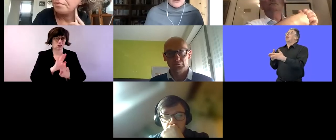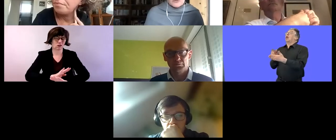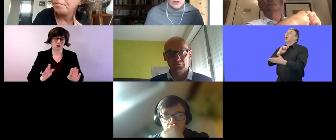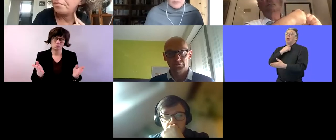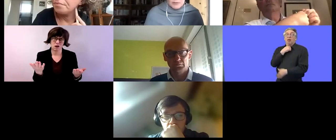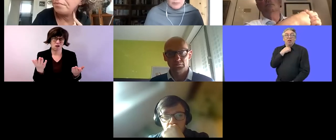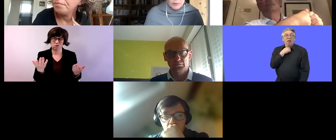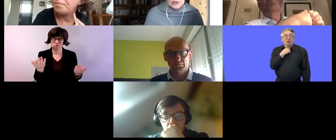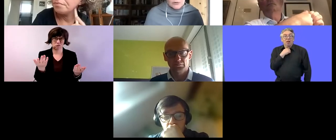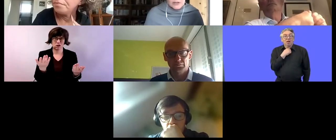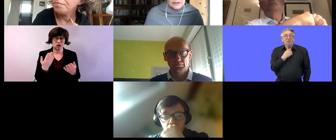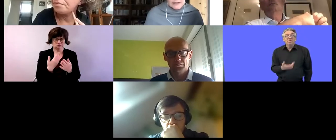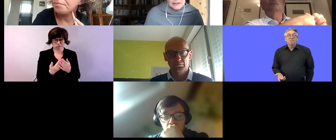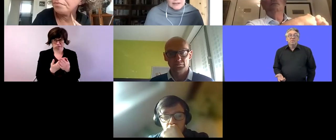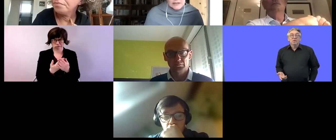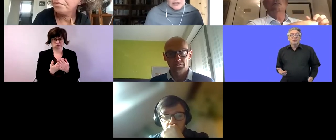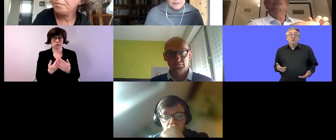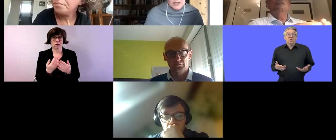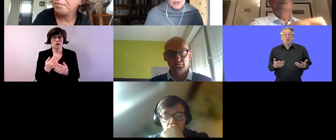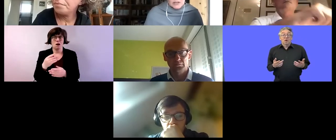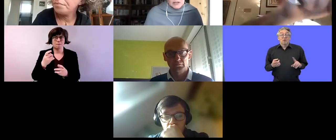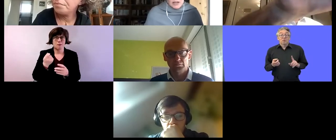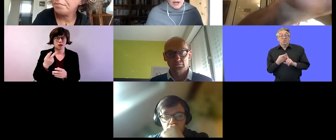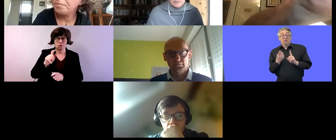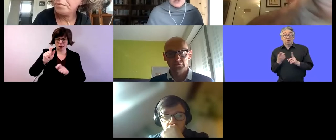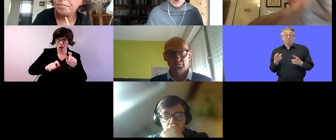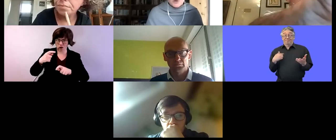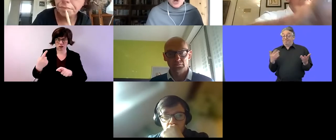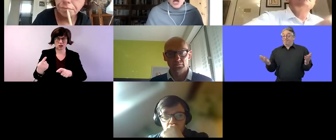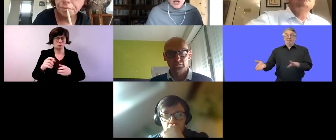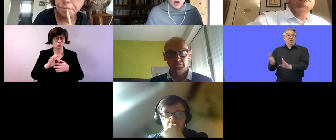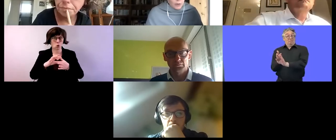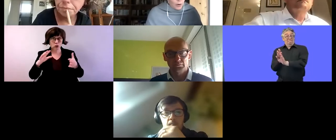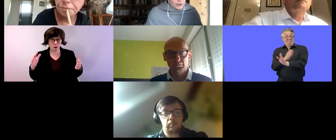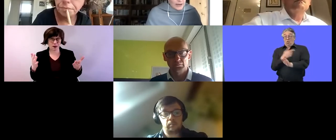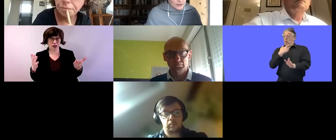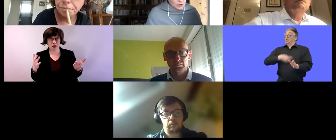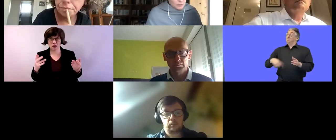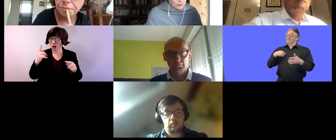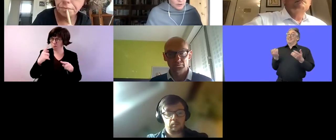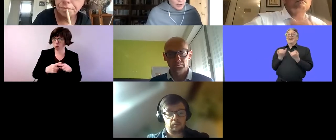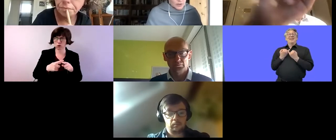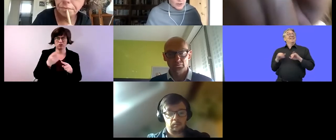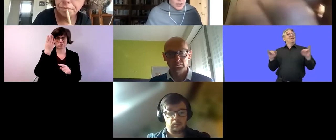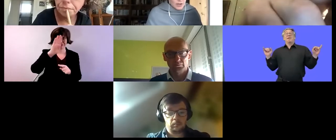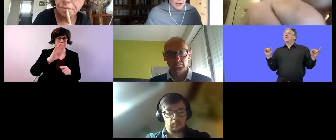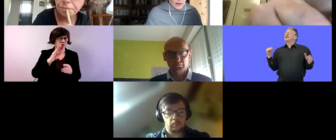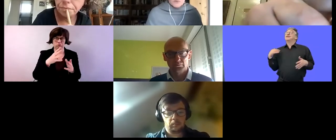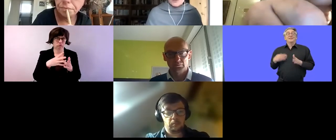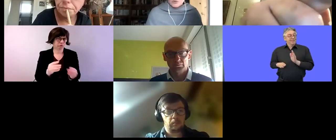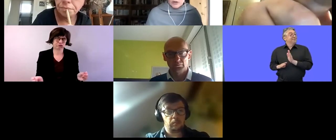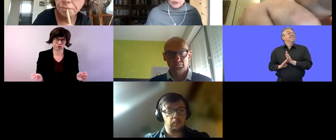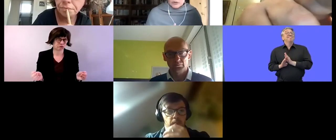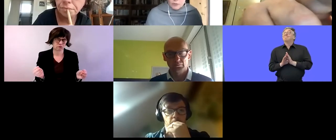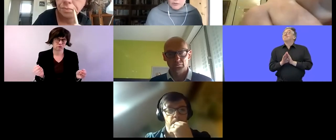sometimes people were losing the skills and independence that they had built up uh over the last number of years and